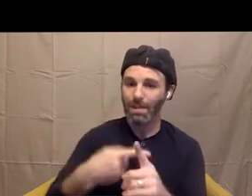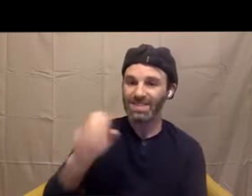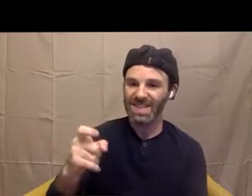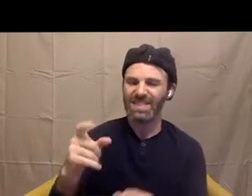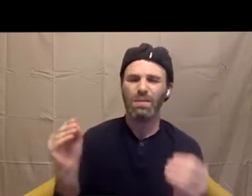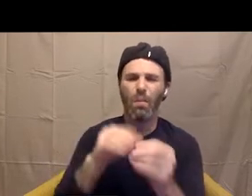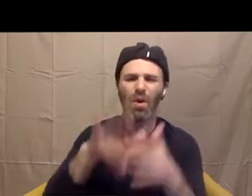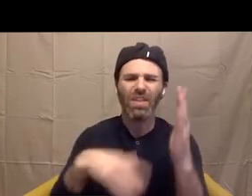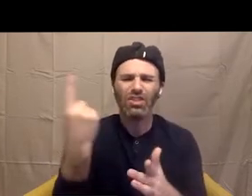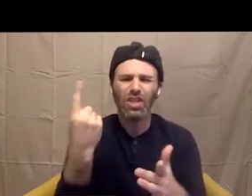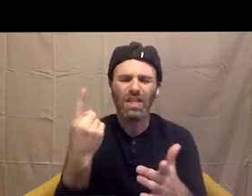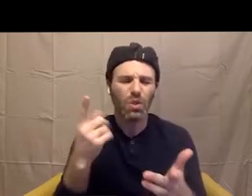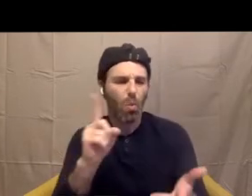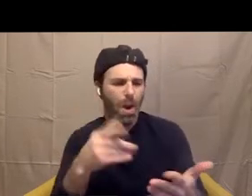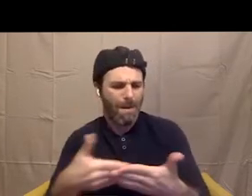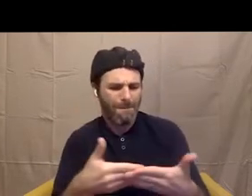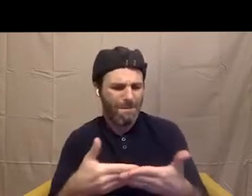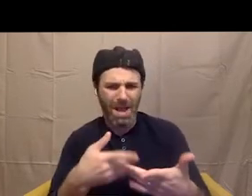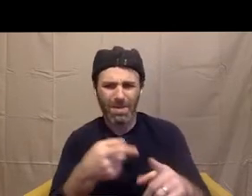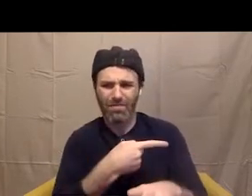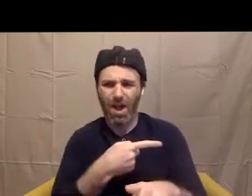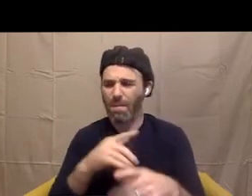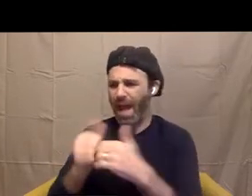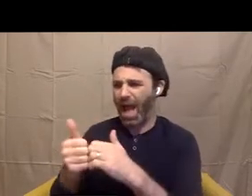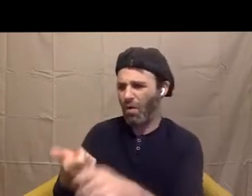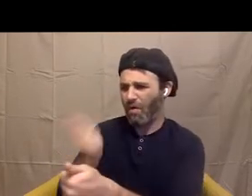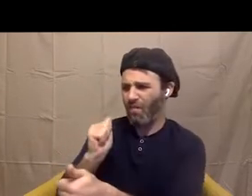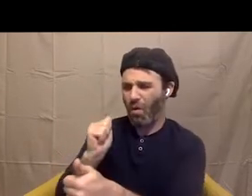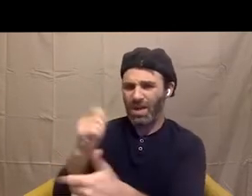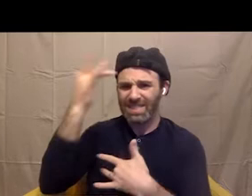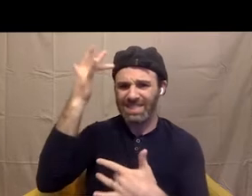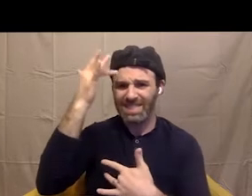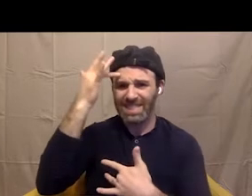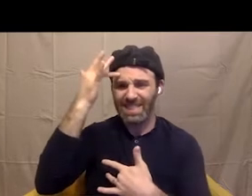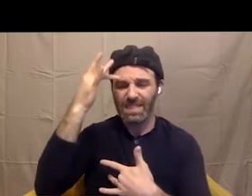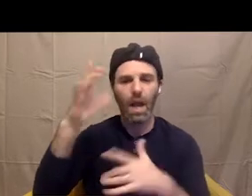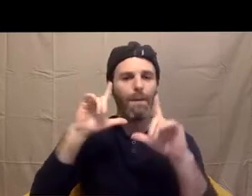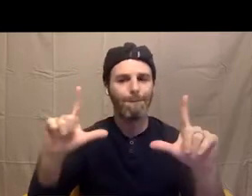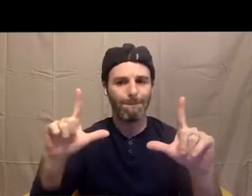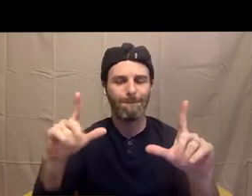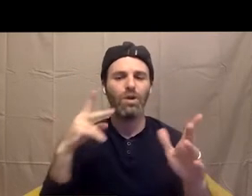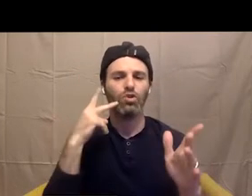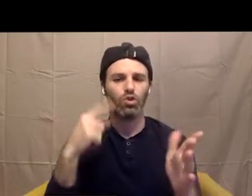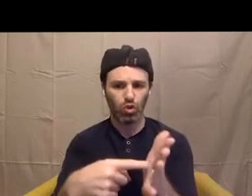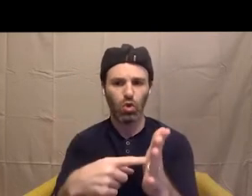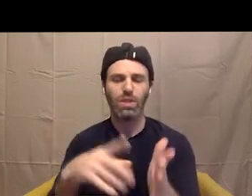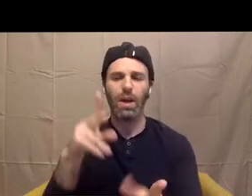And on this page, we see the four characters and they're moving through a maze and they're each kind of having their own experience of that. And so now we have a